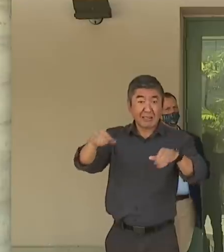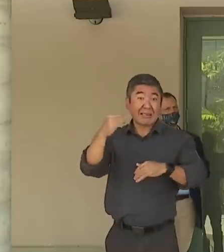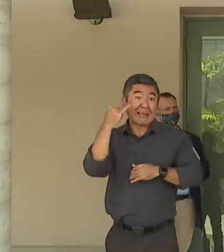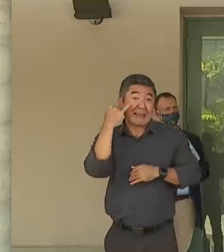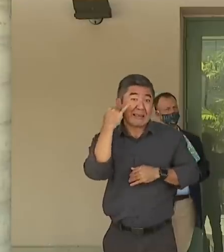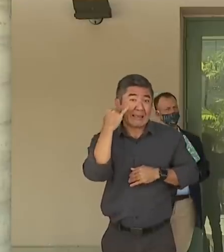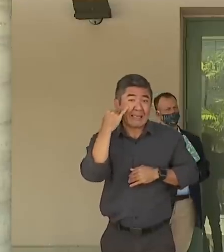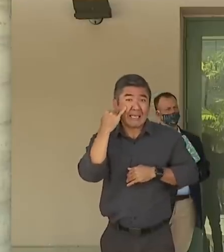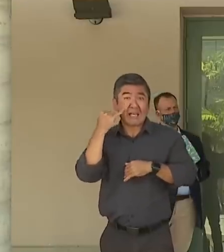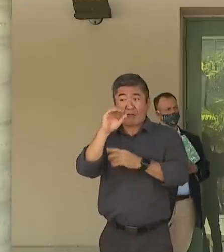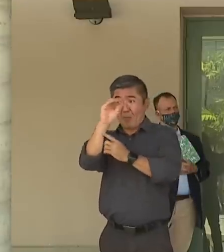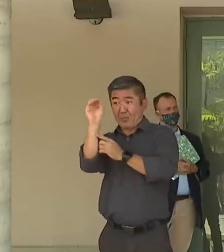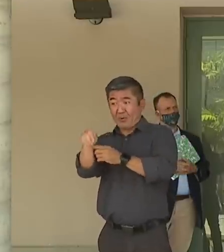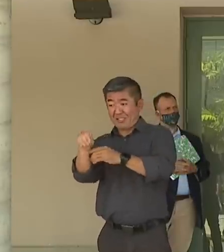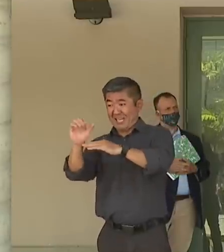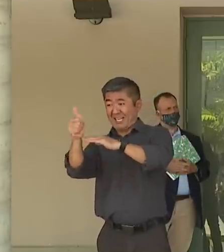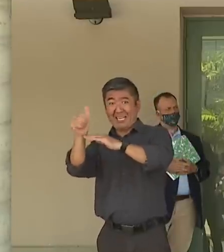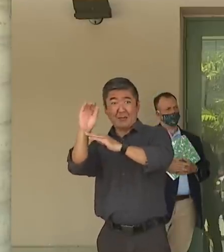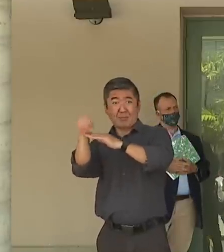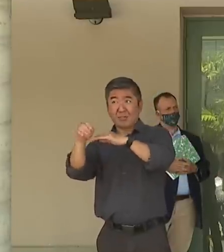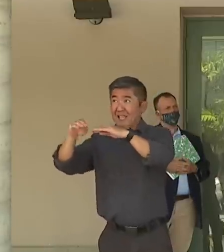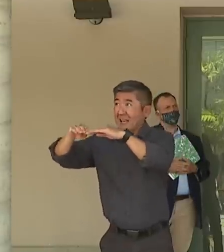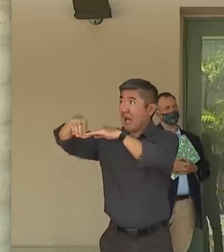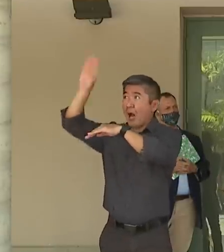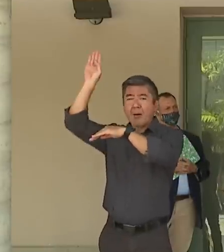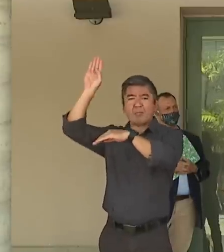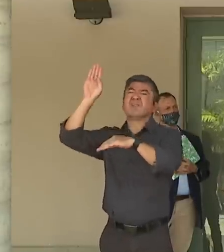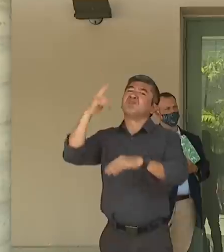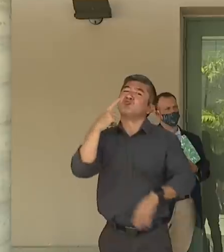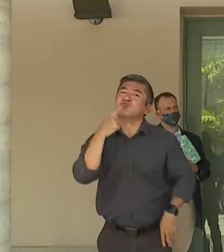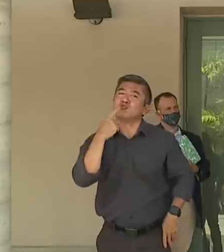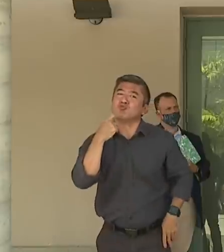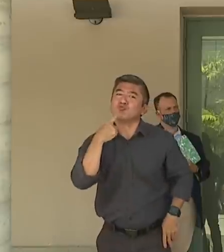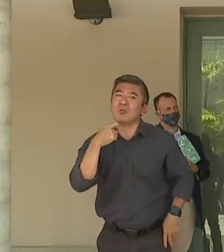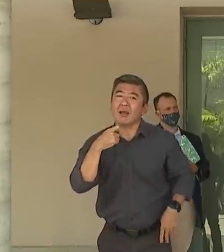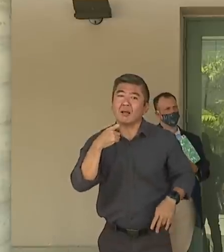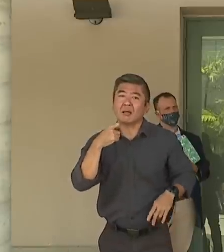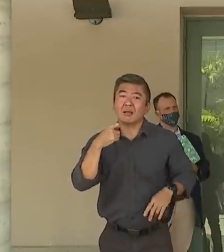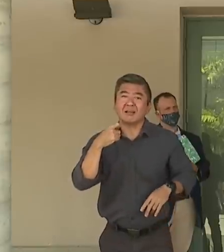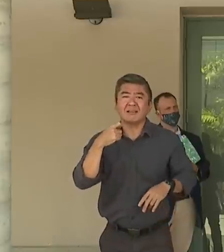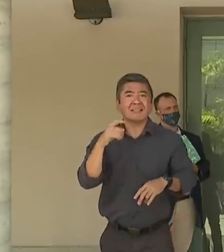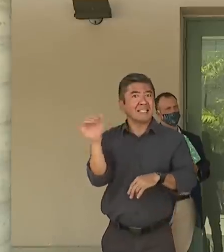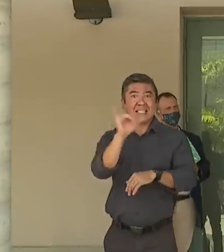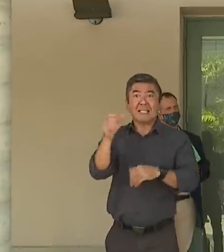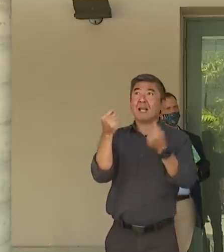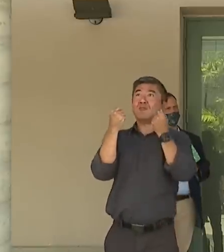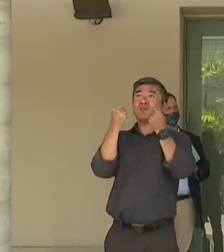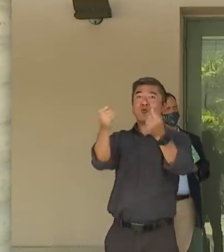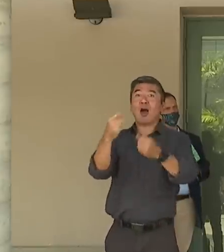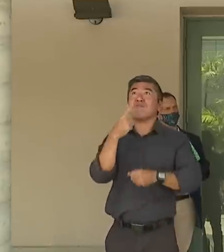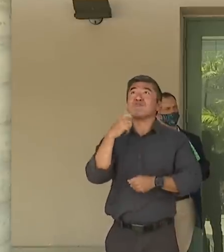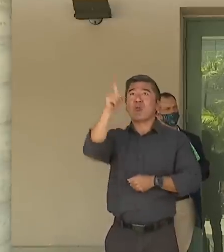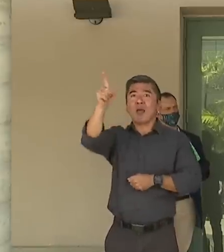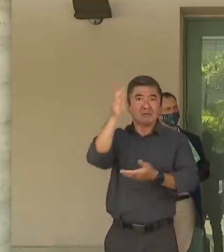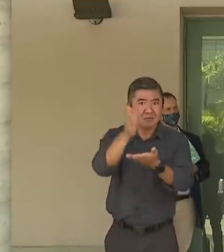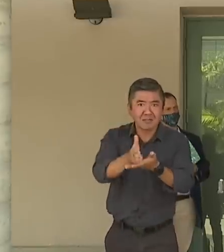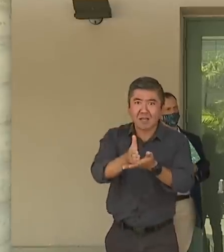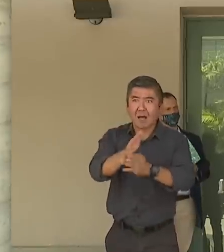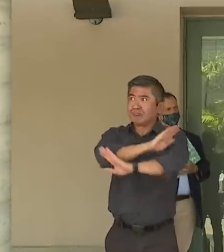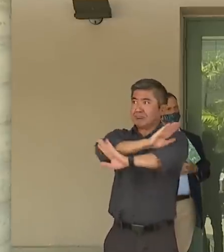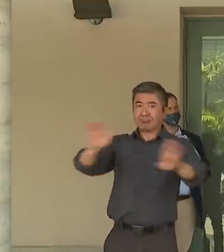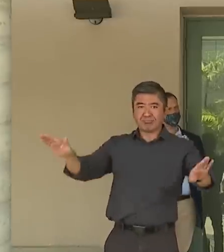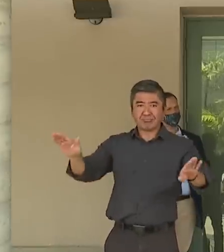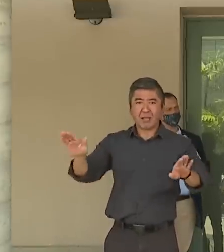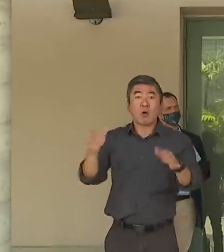positivity rate greater than 10%, that means you're in the red. Just like a stoplight, it means you need to stop. Yellow is where